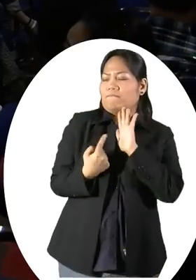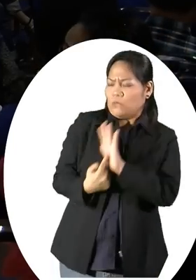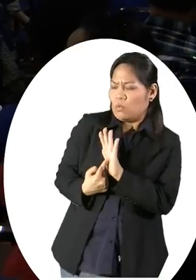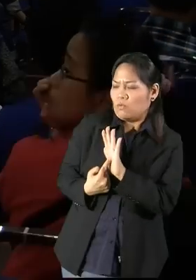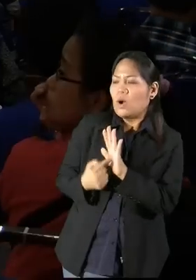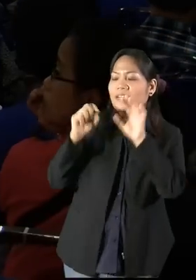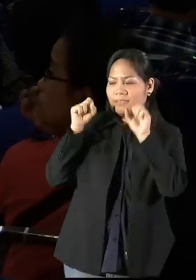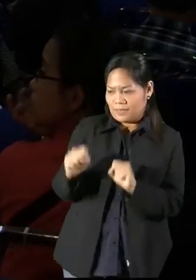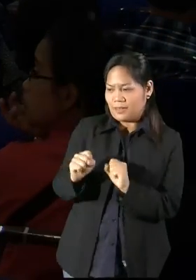what they can do.